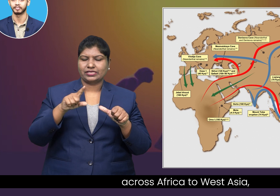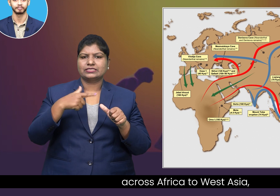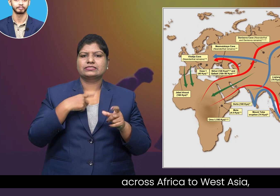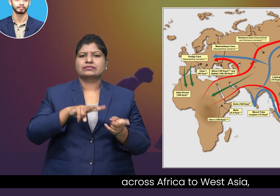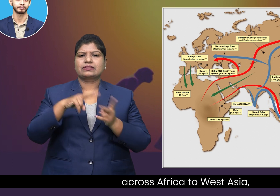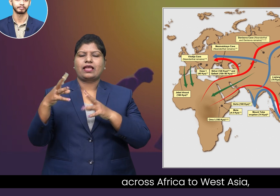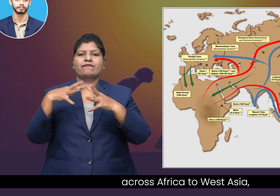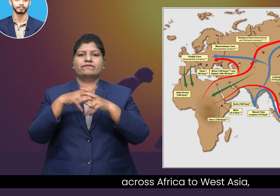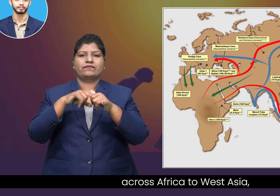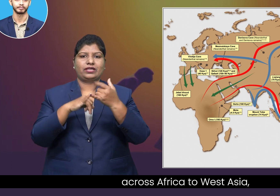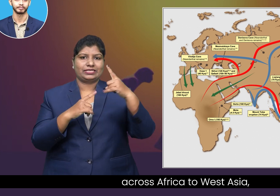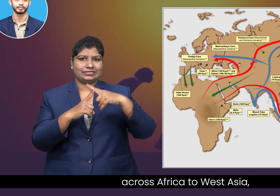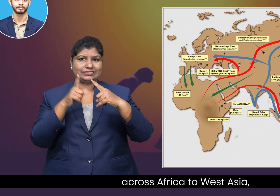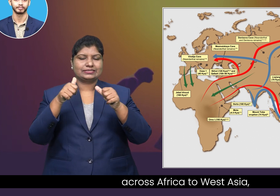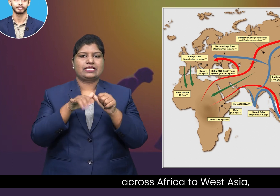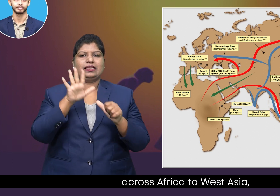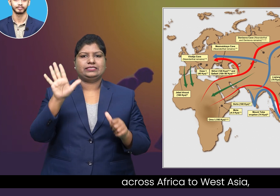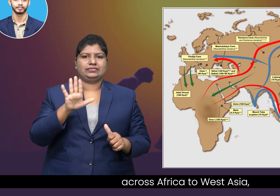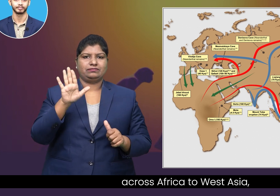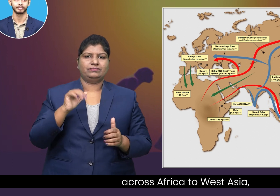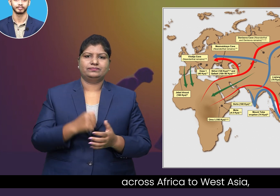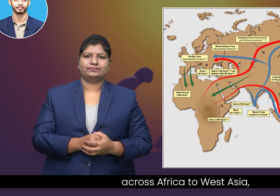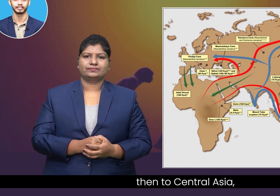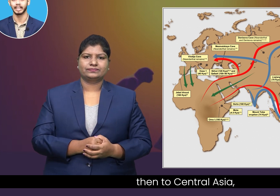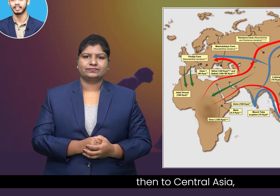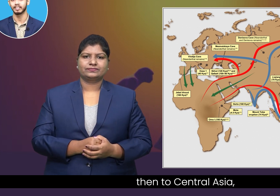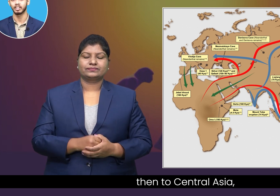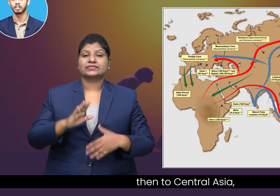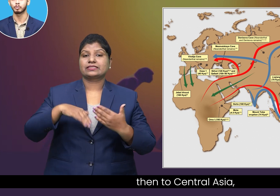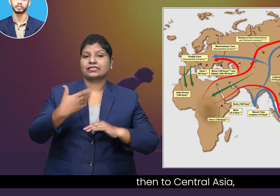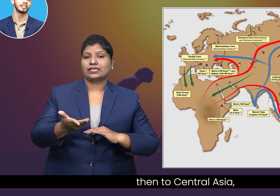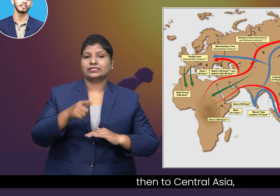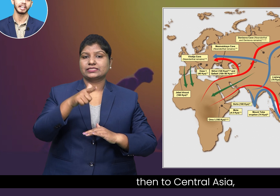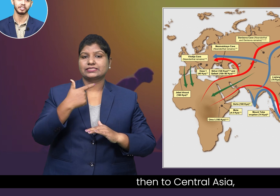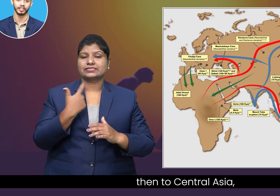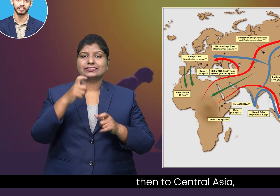then to Central Asia,